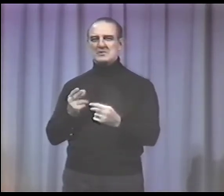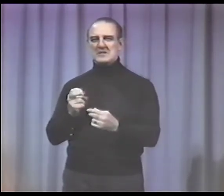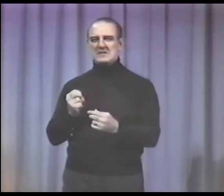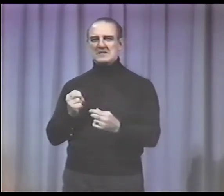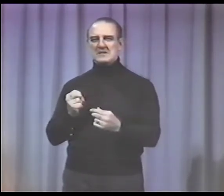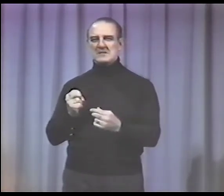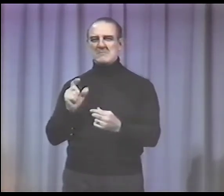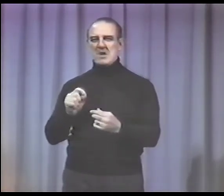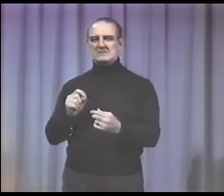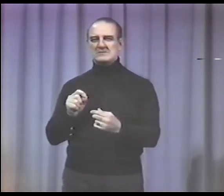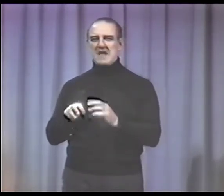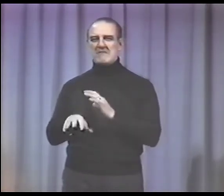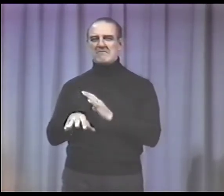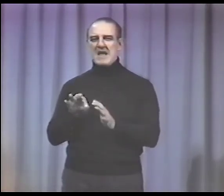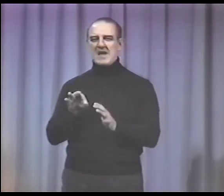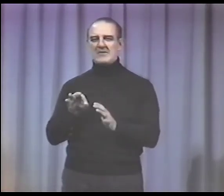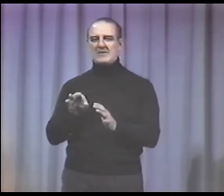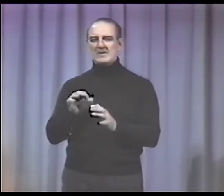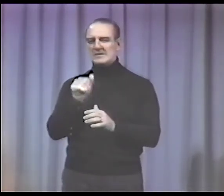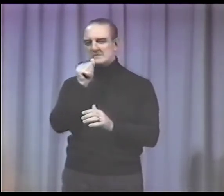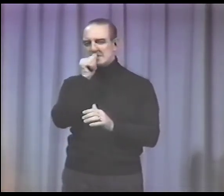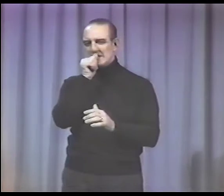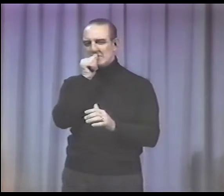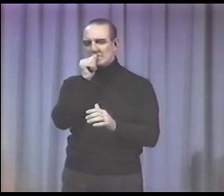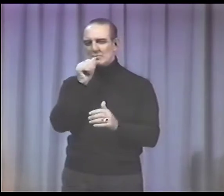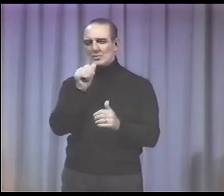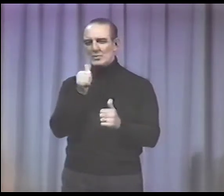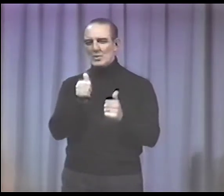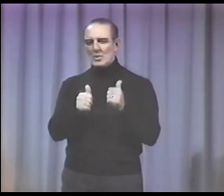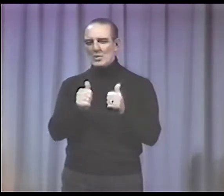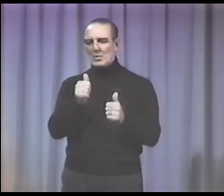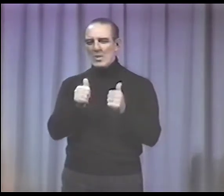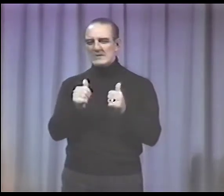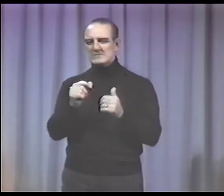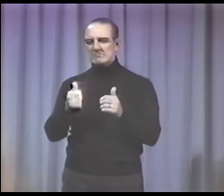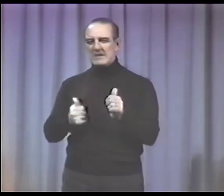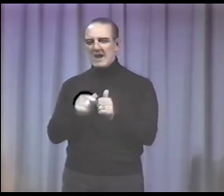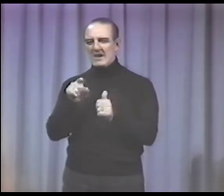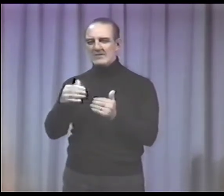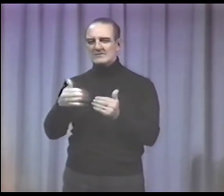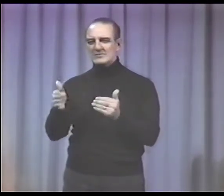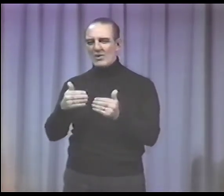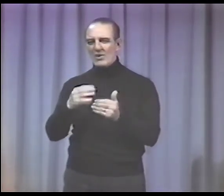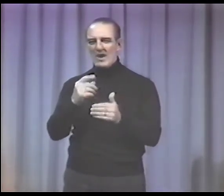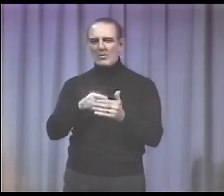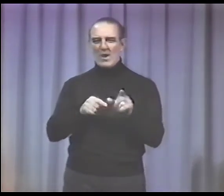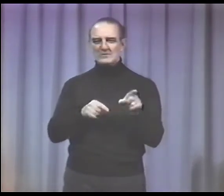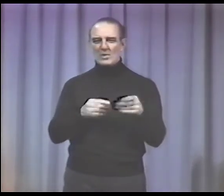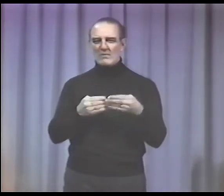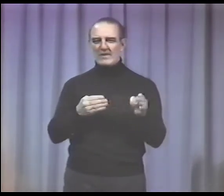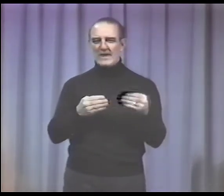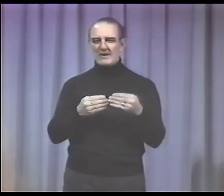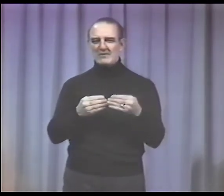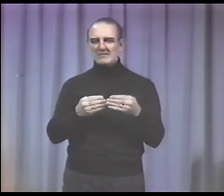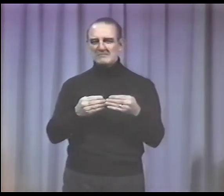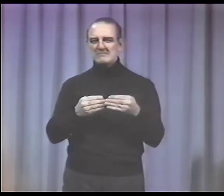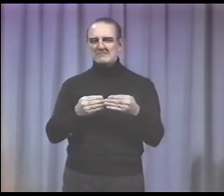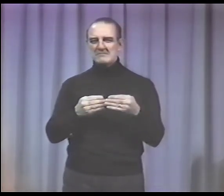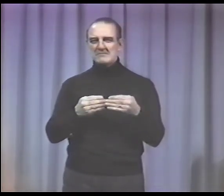And he knew that she must have found out the secret as to which was behind each of the